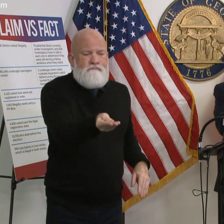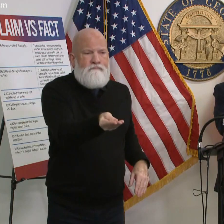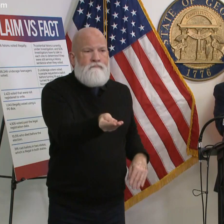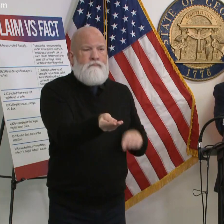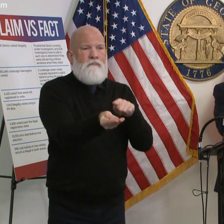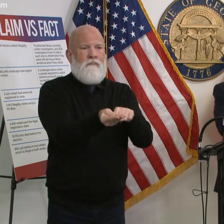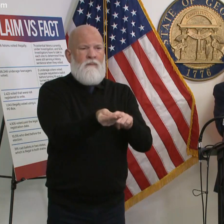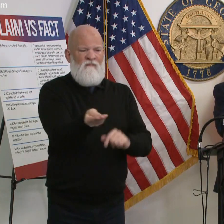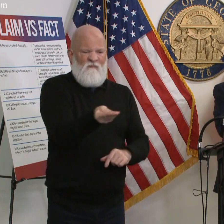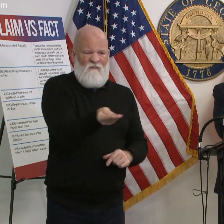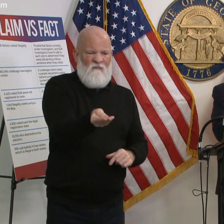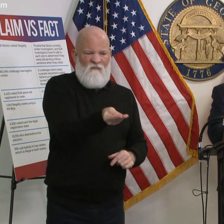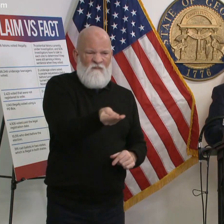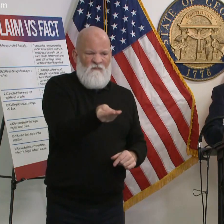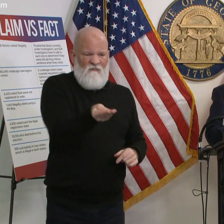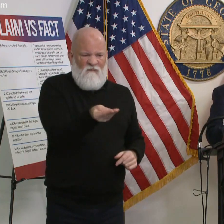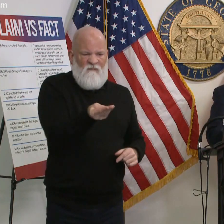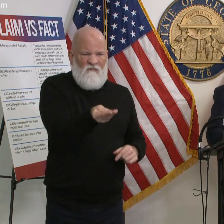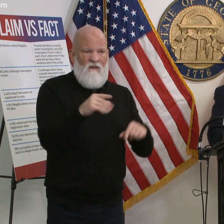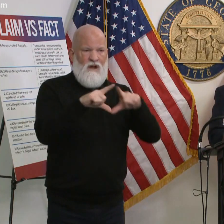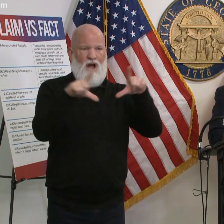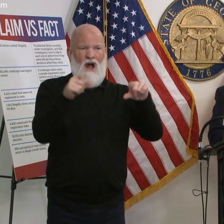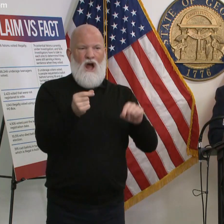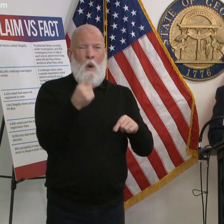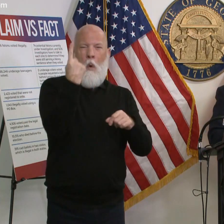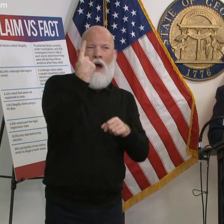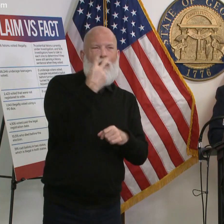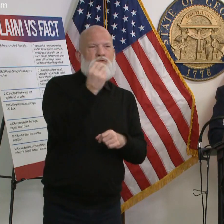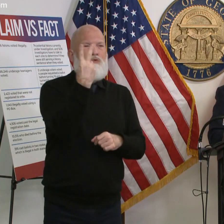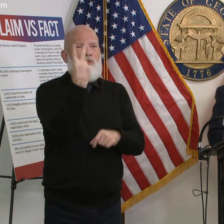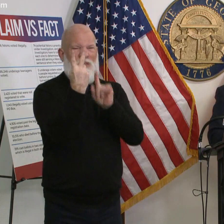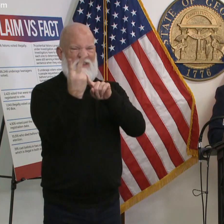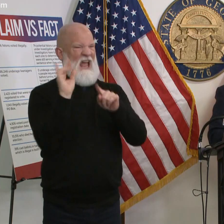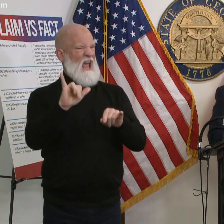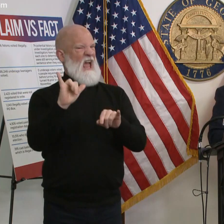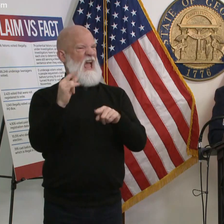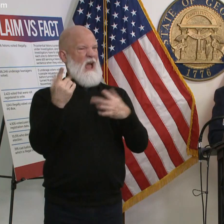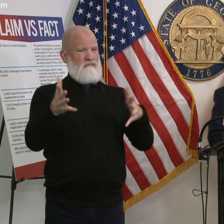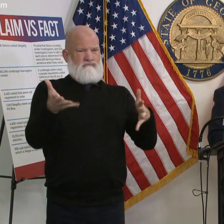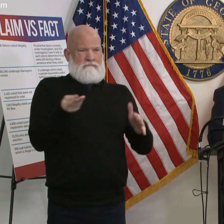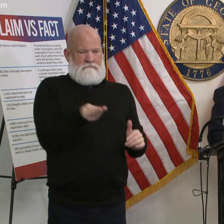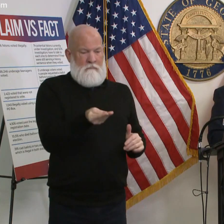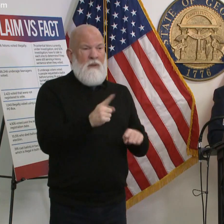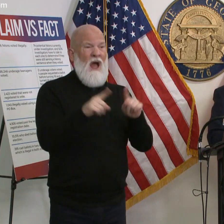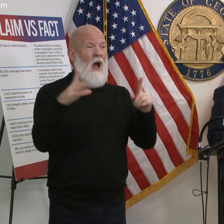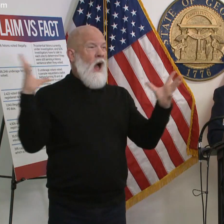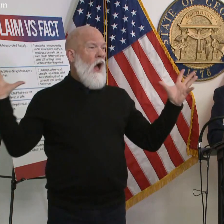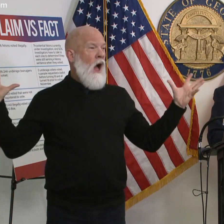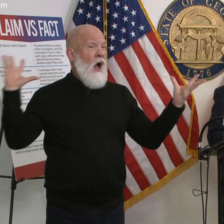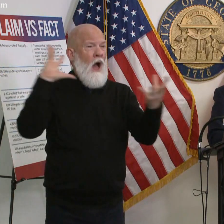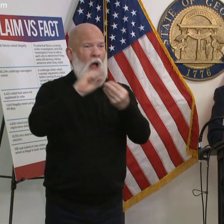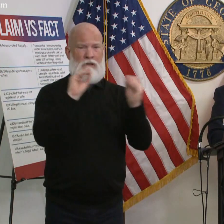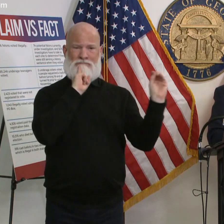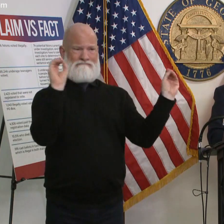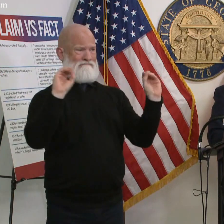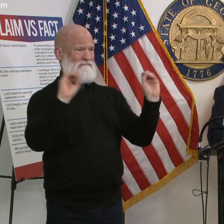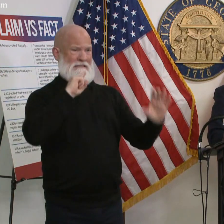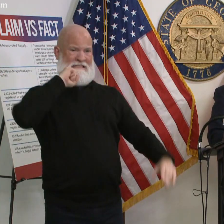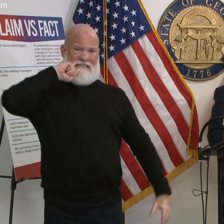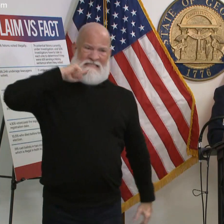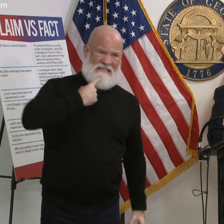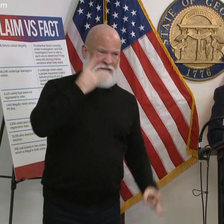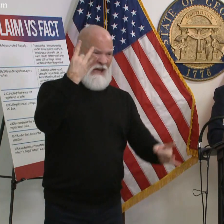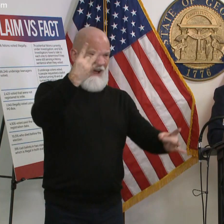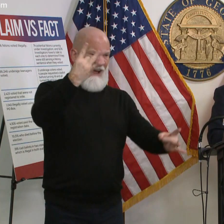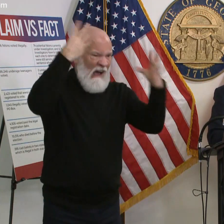cord so it starts to charge that kind of thing but in general we haven't seen anything be too over the top crazy which is good we want steady but we